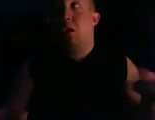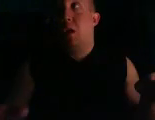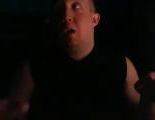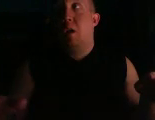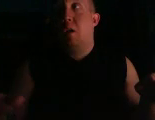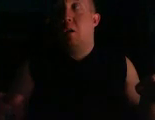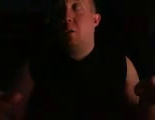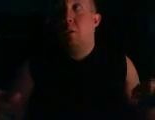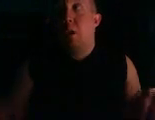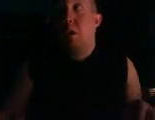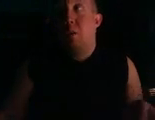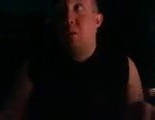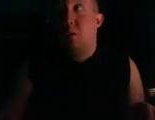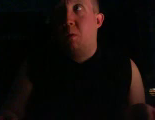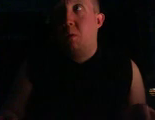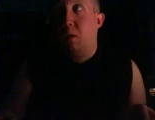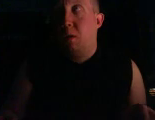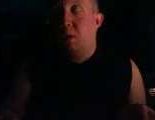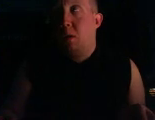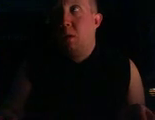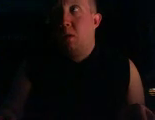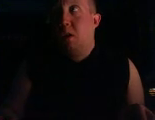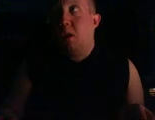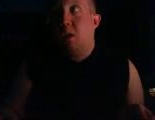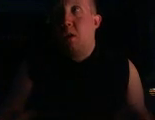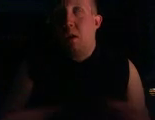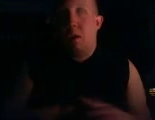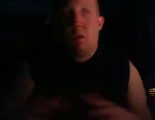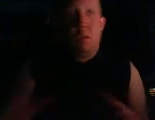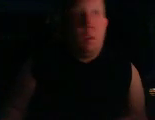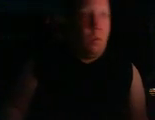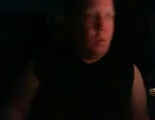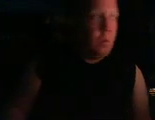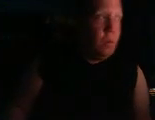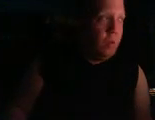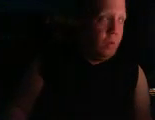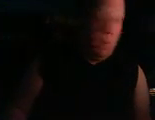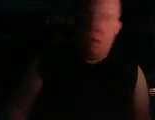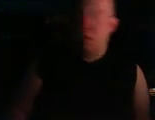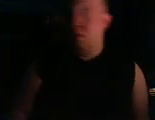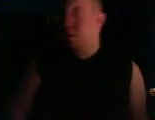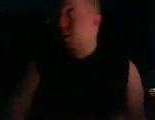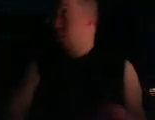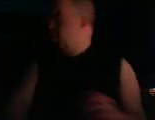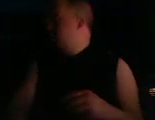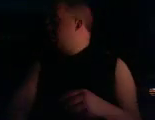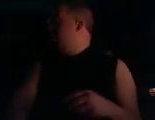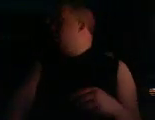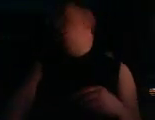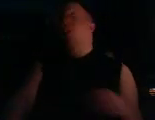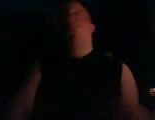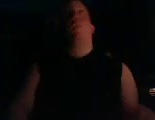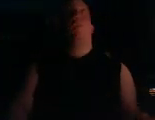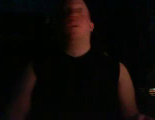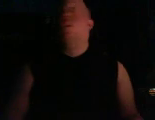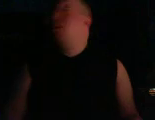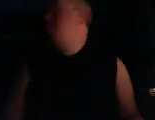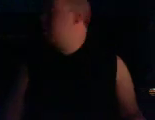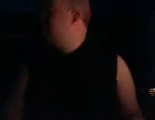a old high school that they turned into a restaurant. I was just walking around like this place.